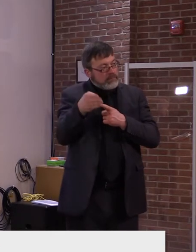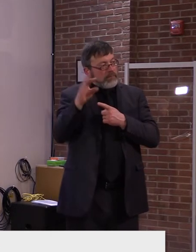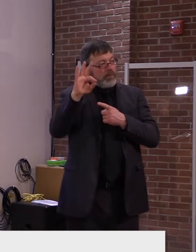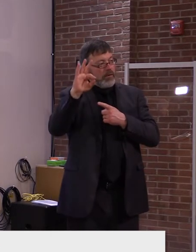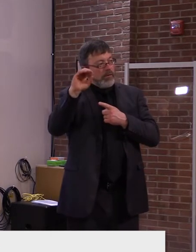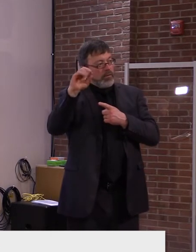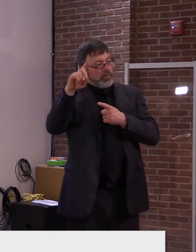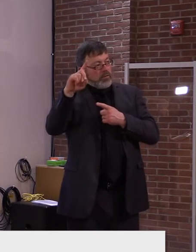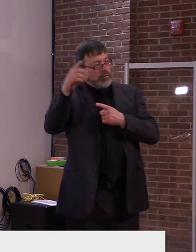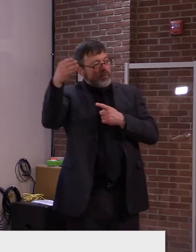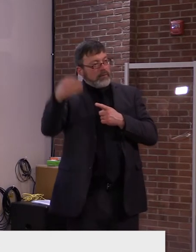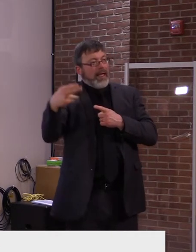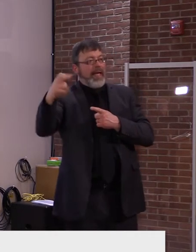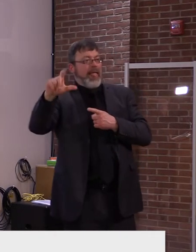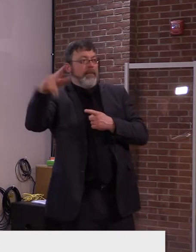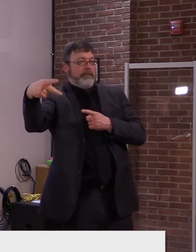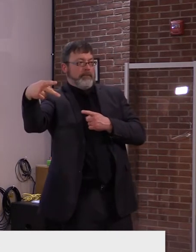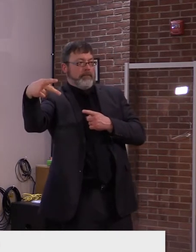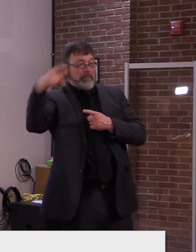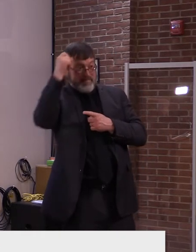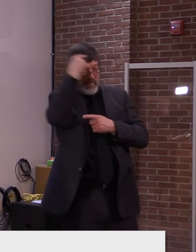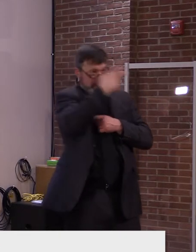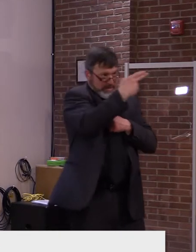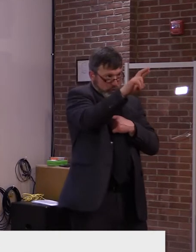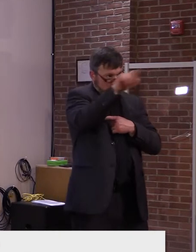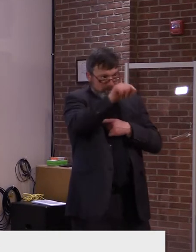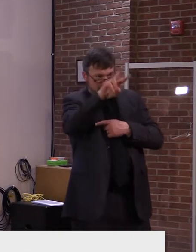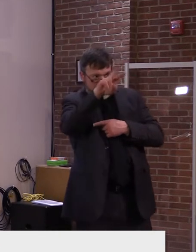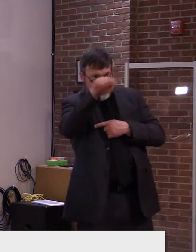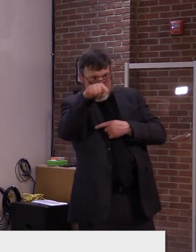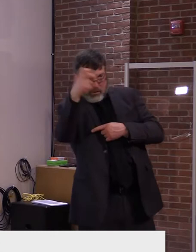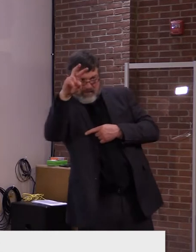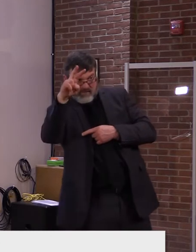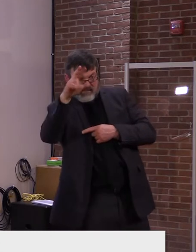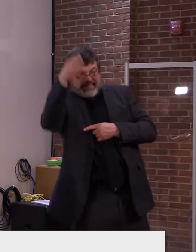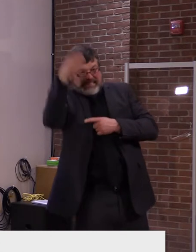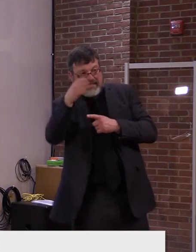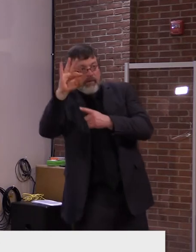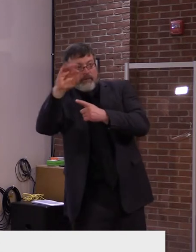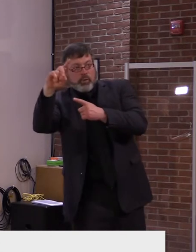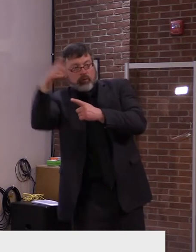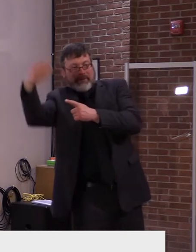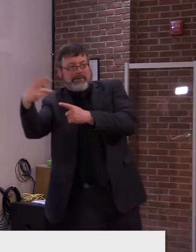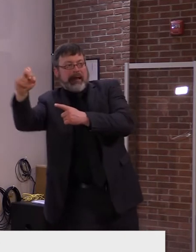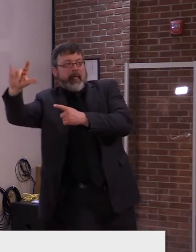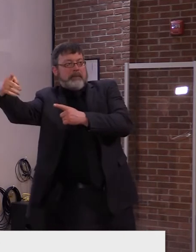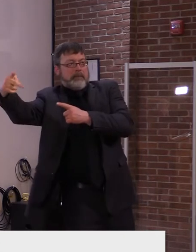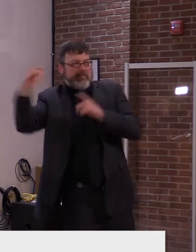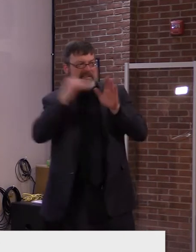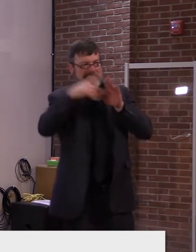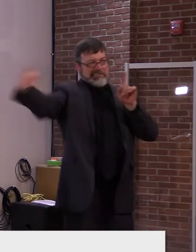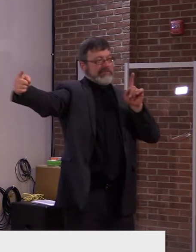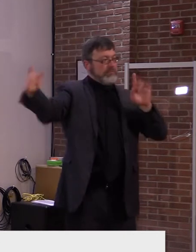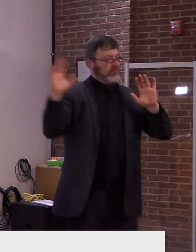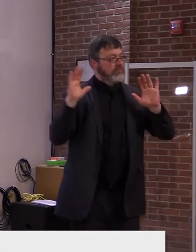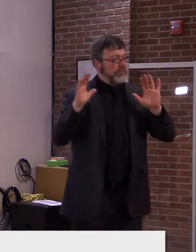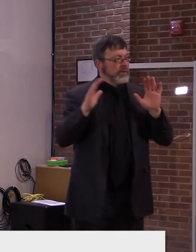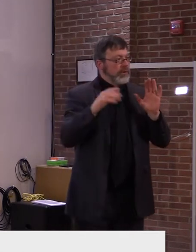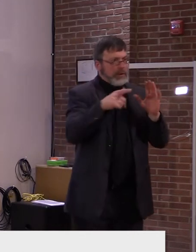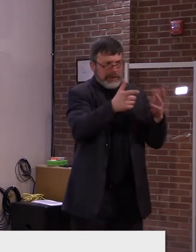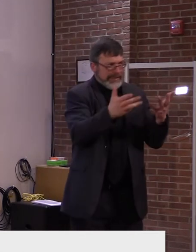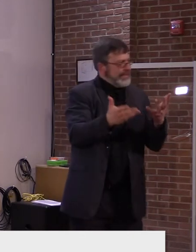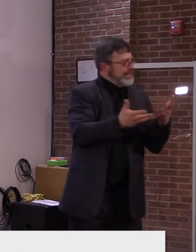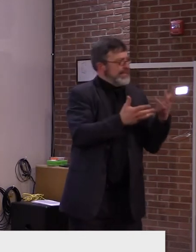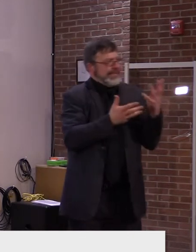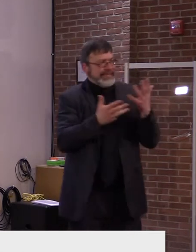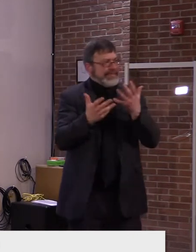those without internet access can call Vermont 211 to register. And